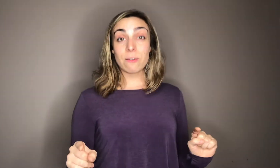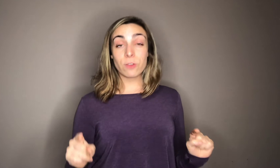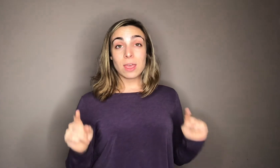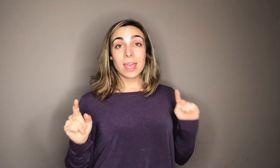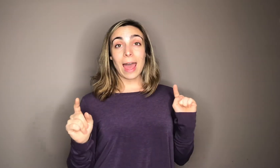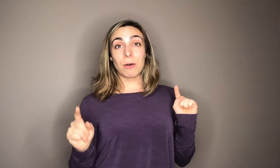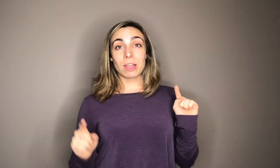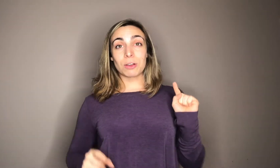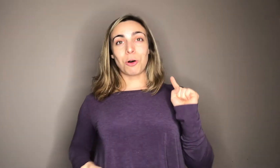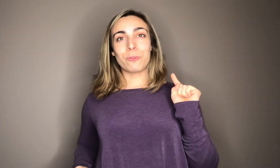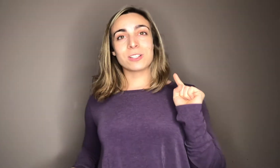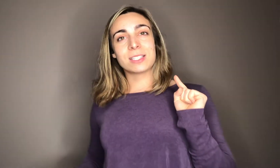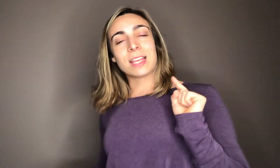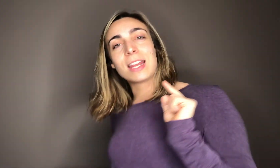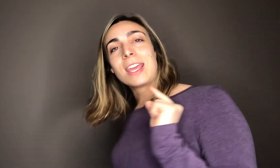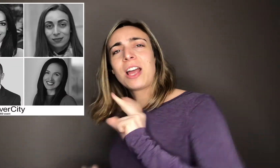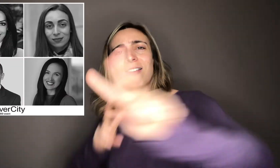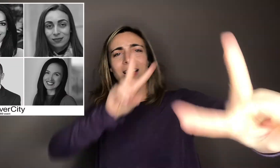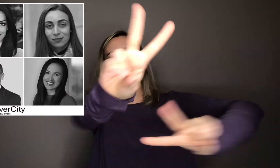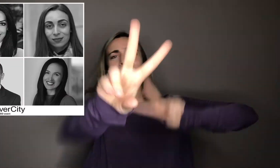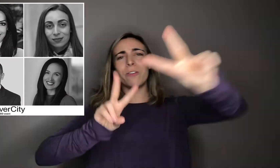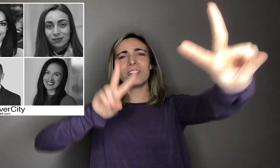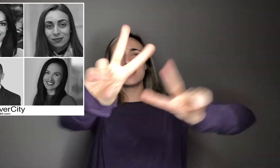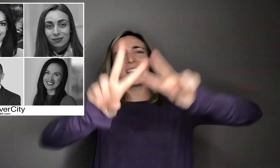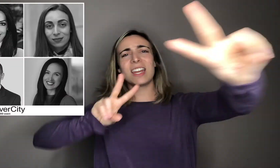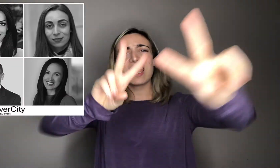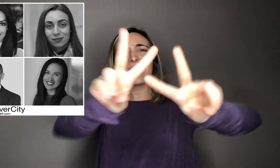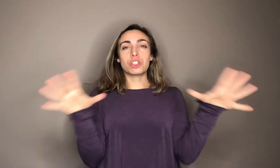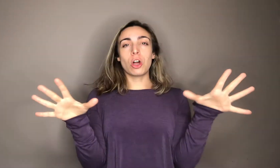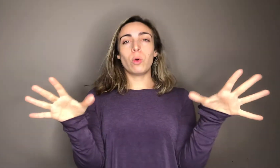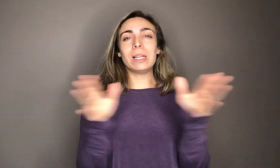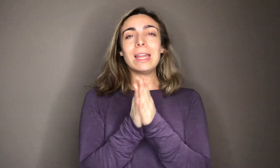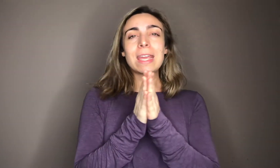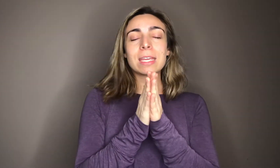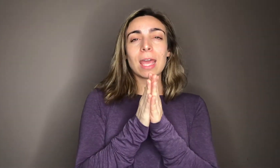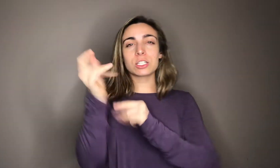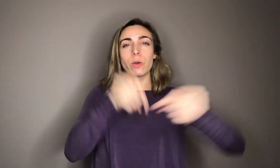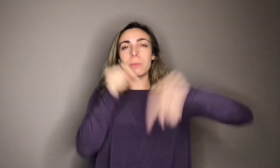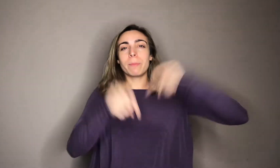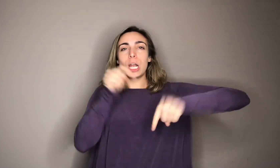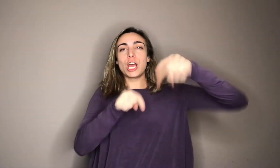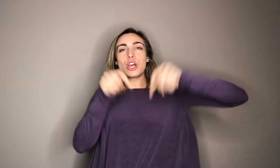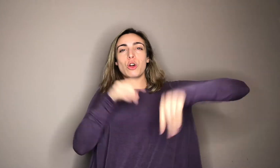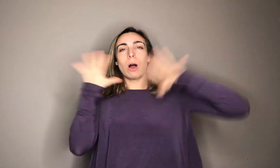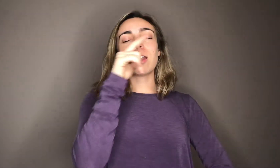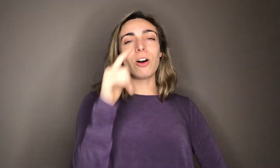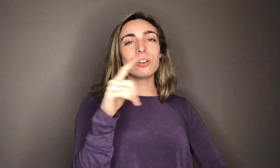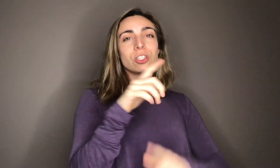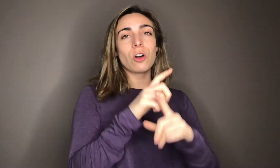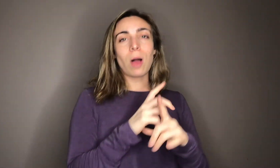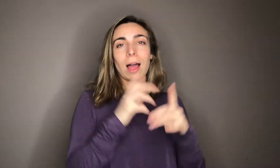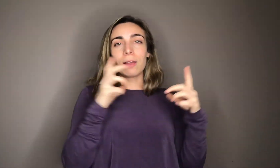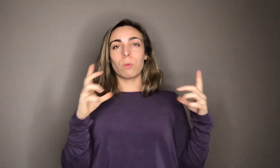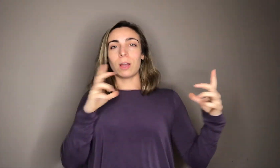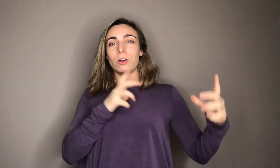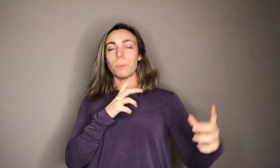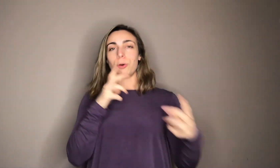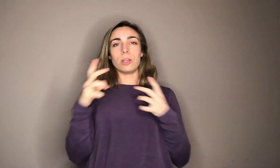out in Culver City shout out to Culver City so link is going to be below and also I will put